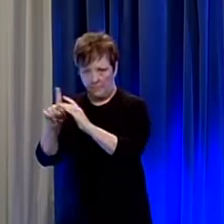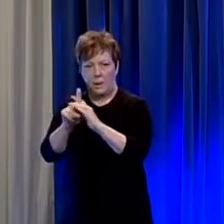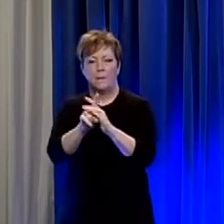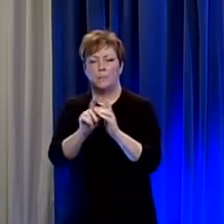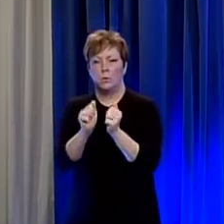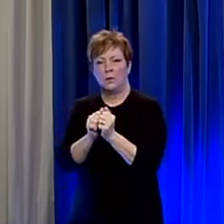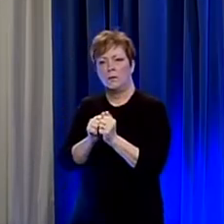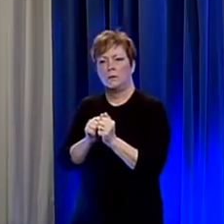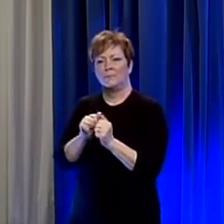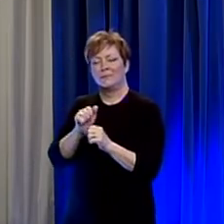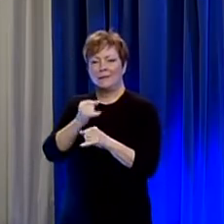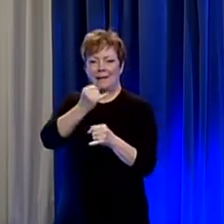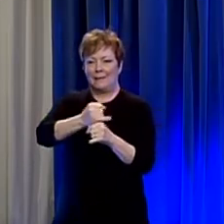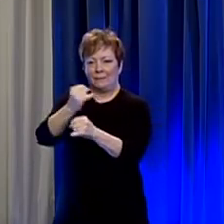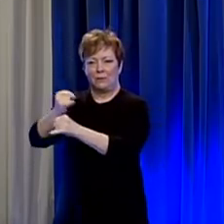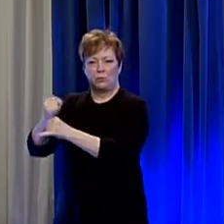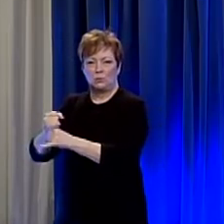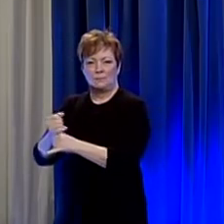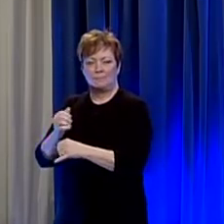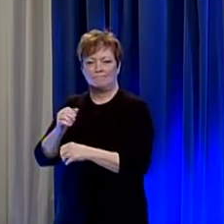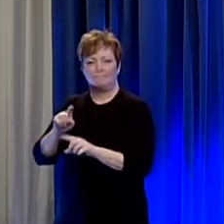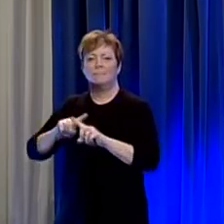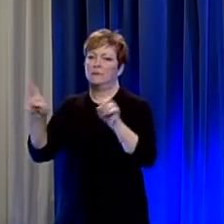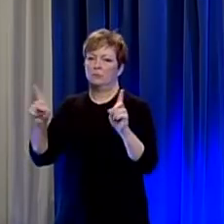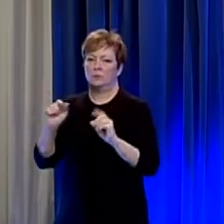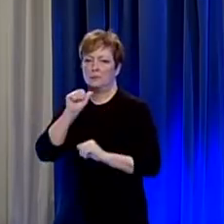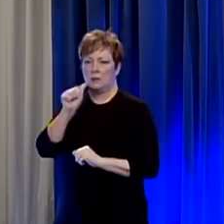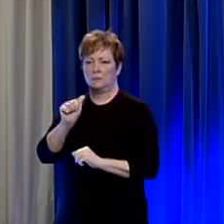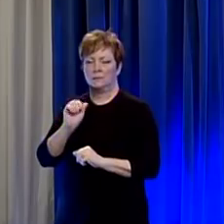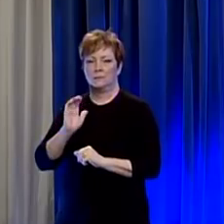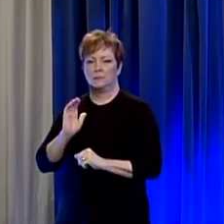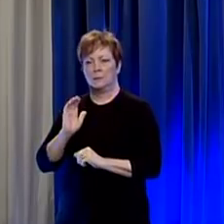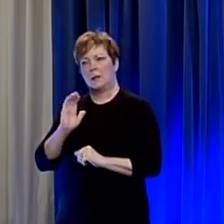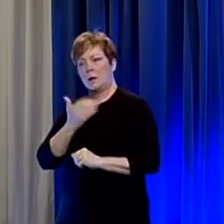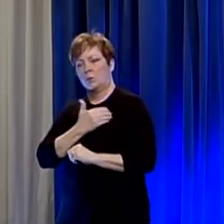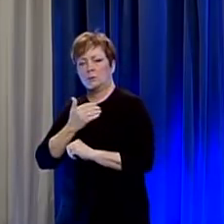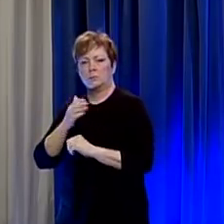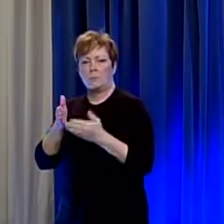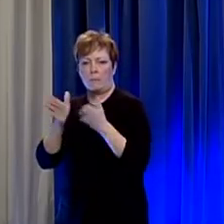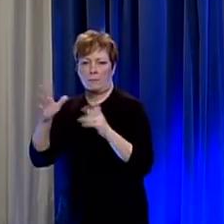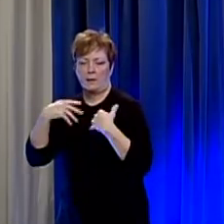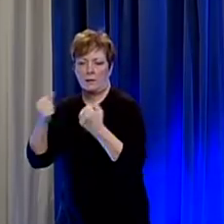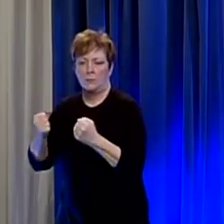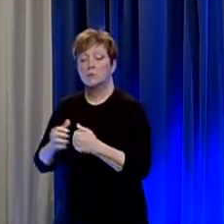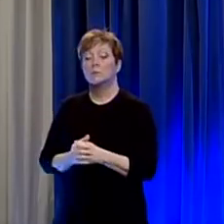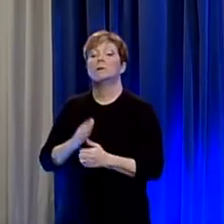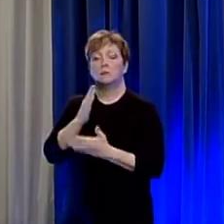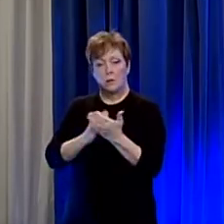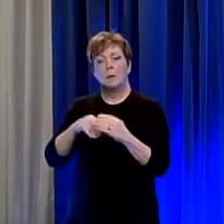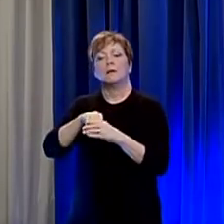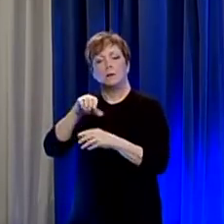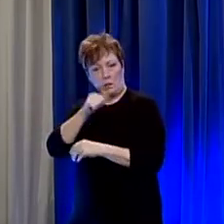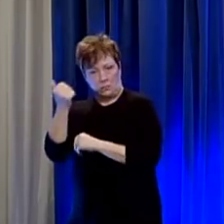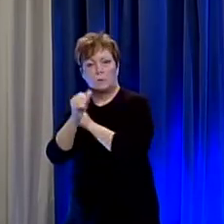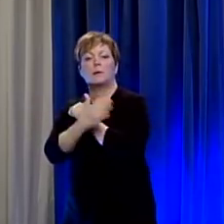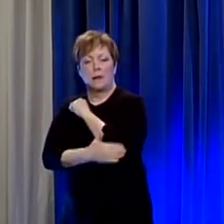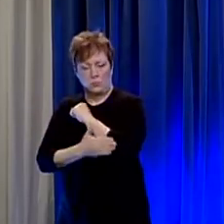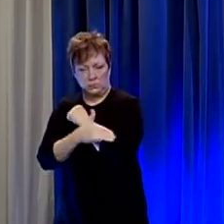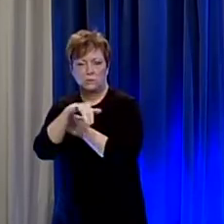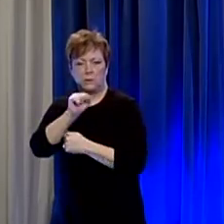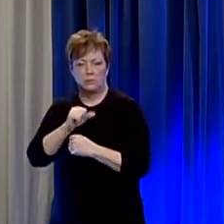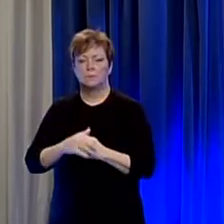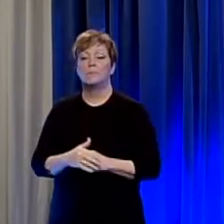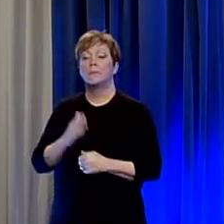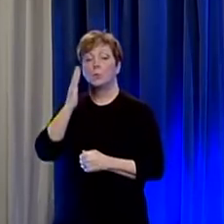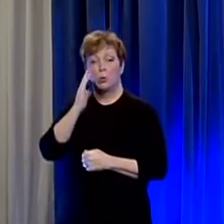with individual institutions as well uh and so so there's there are some in several other counties besides those that i mentioned we know that